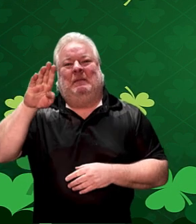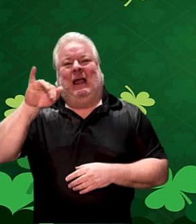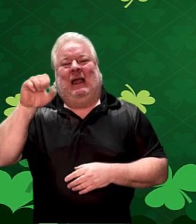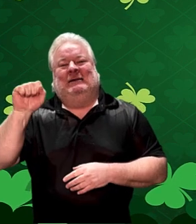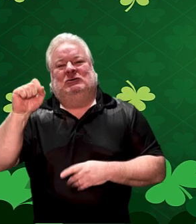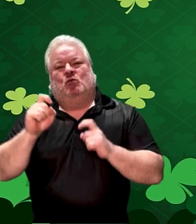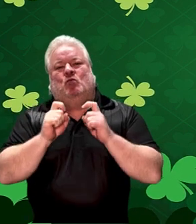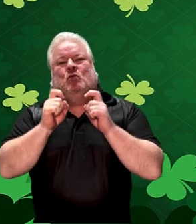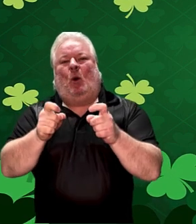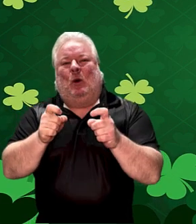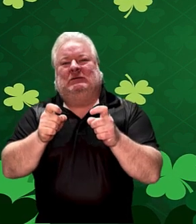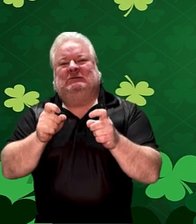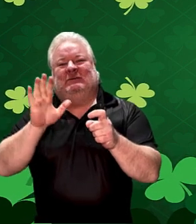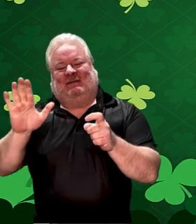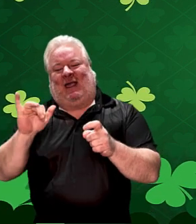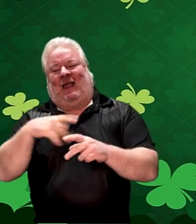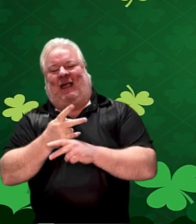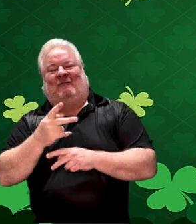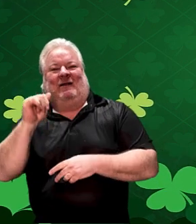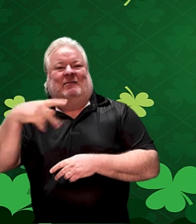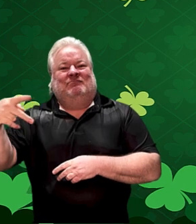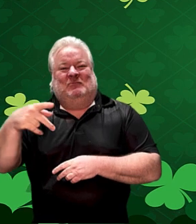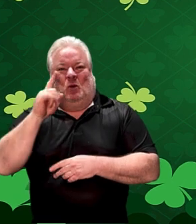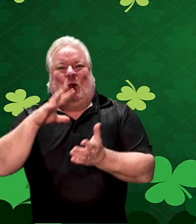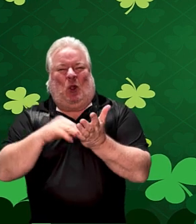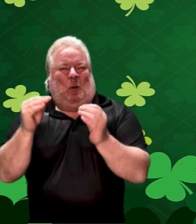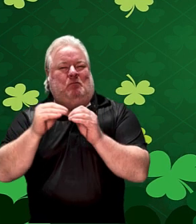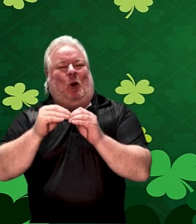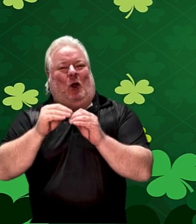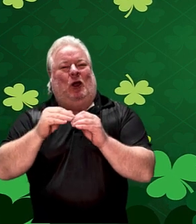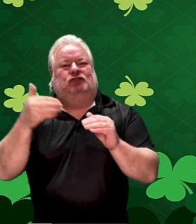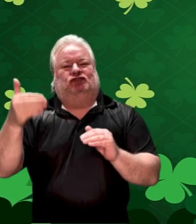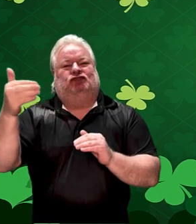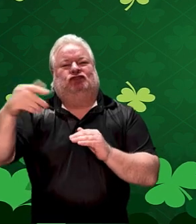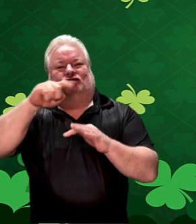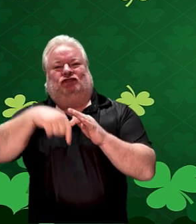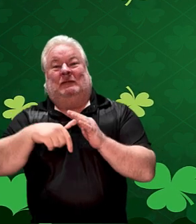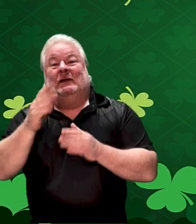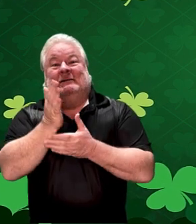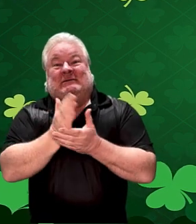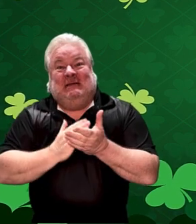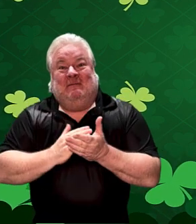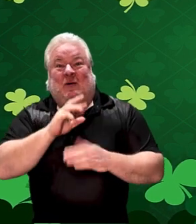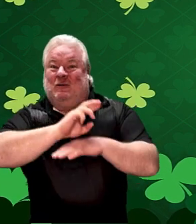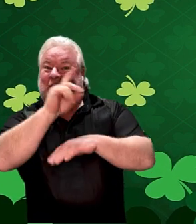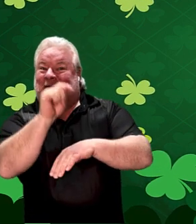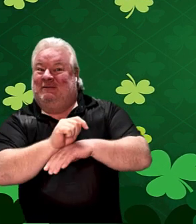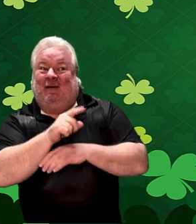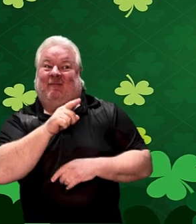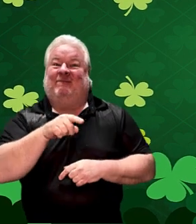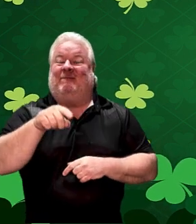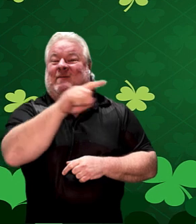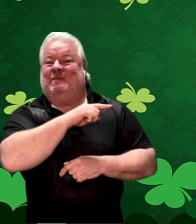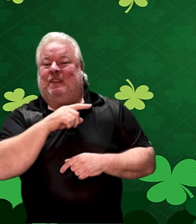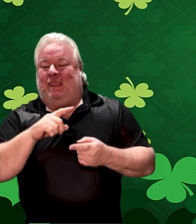Rewards system that all of you will learn more about with the help of some Raymond